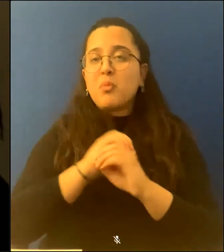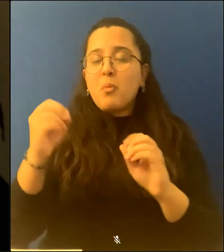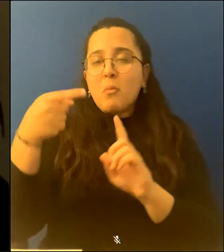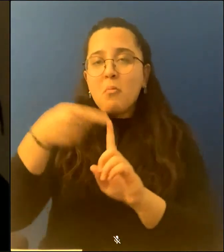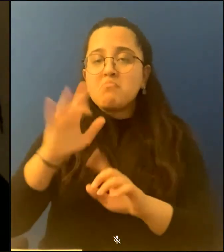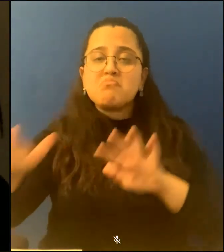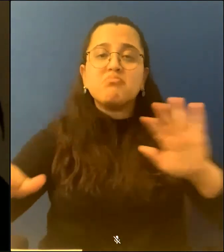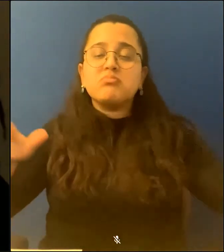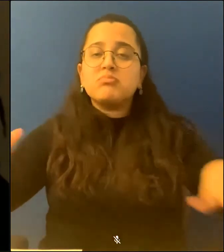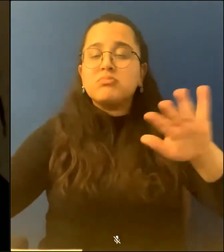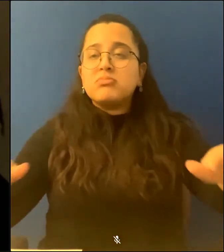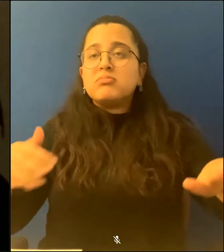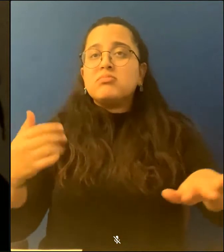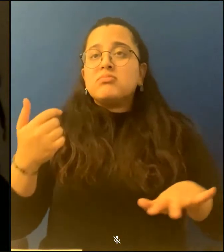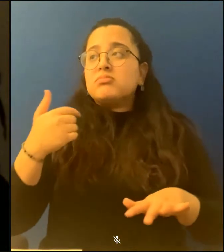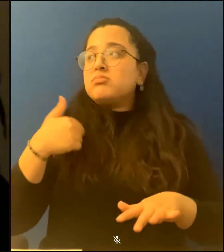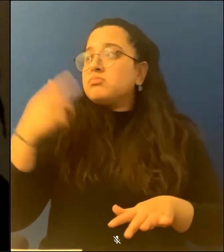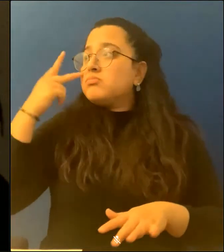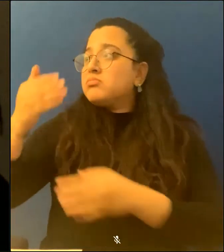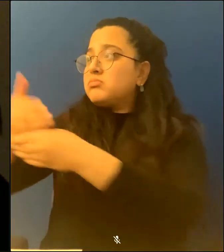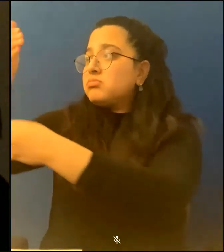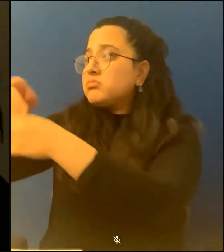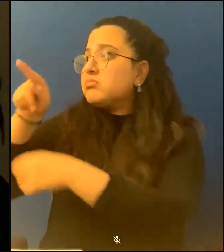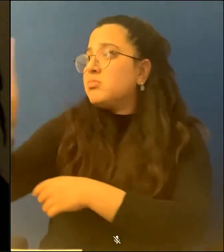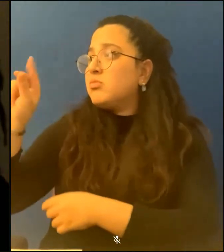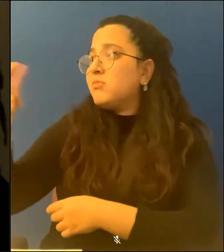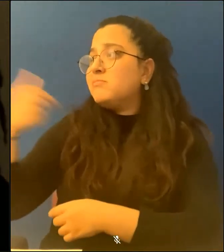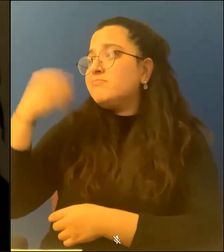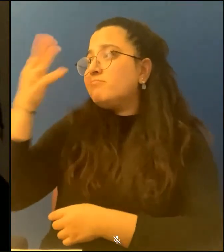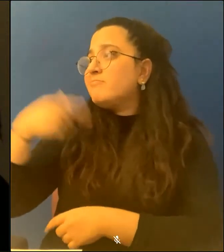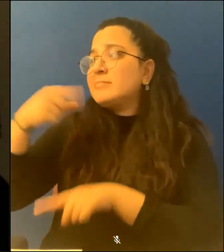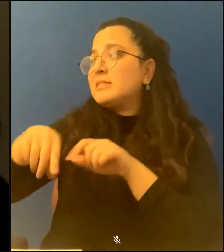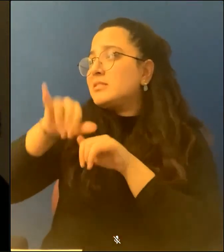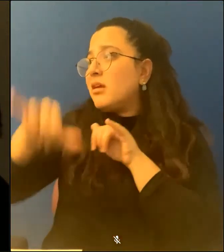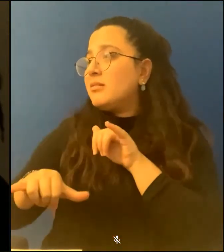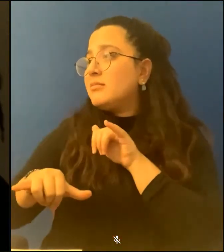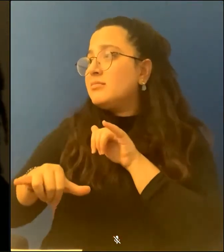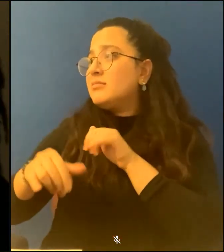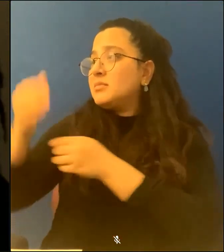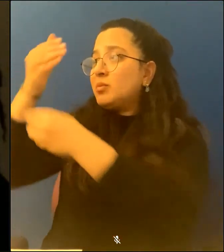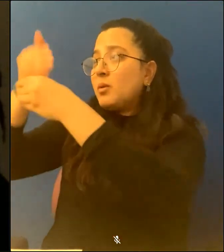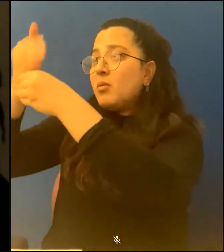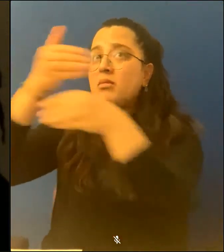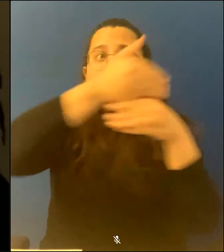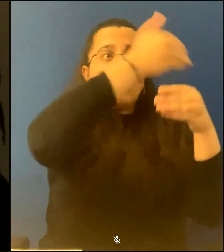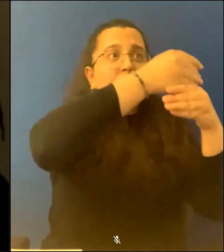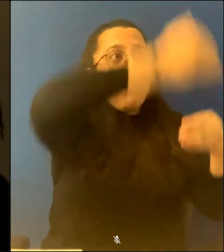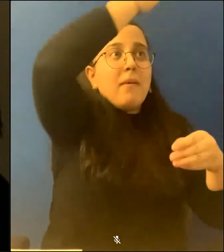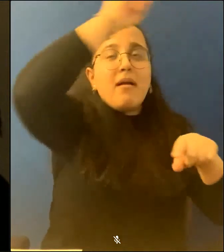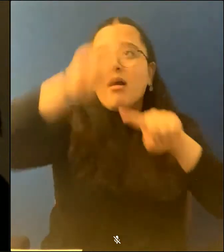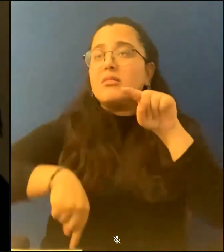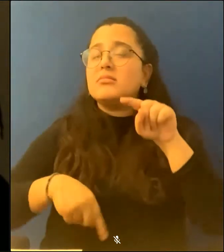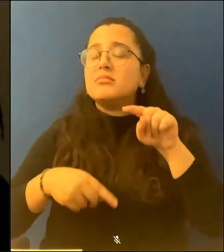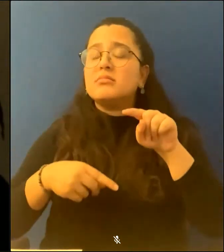tell the dog waving from your convertible. None of the windows open. I held your gaze until I couldn't.